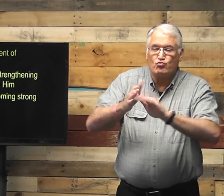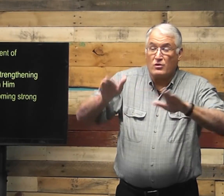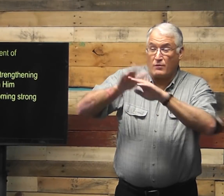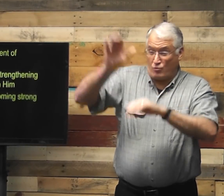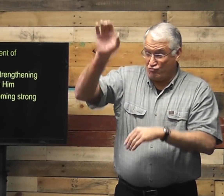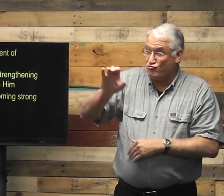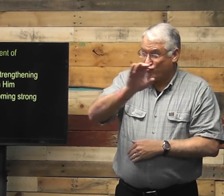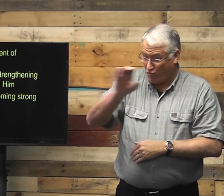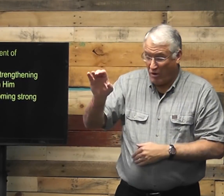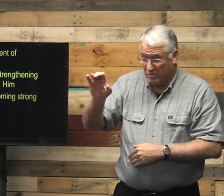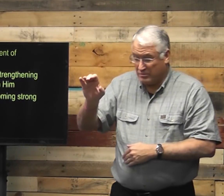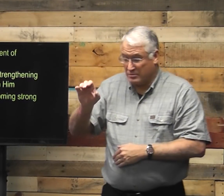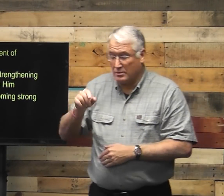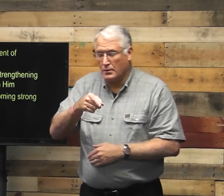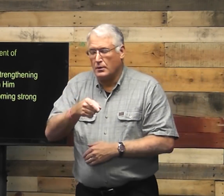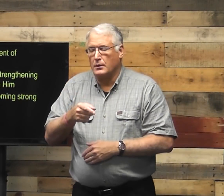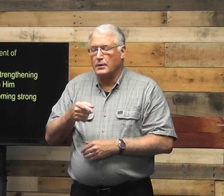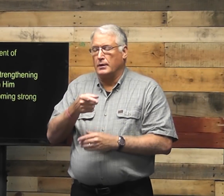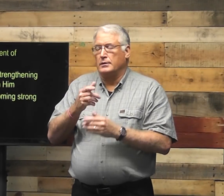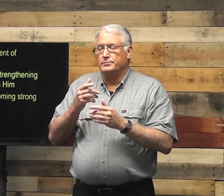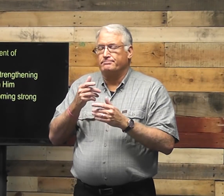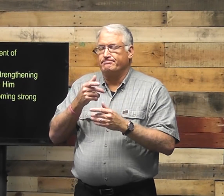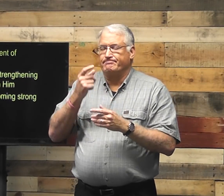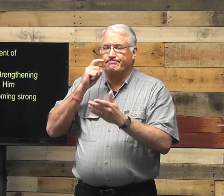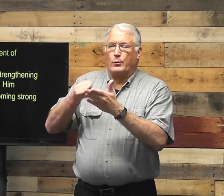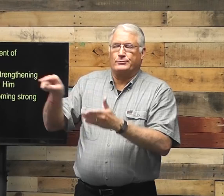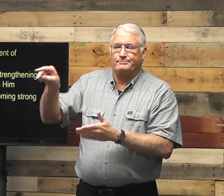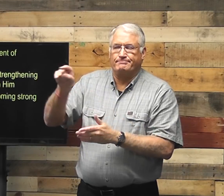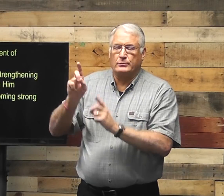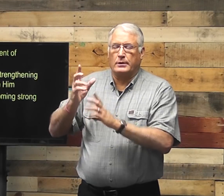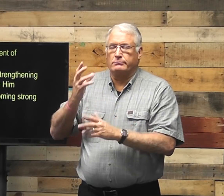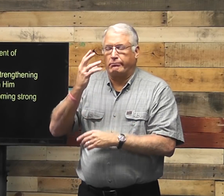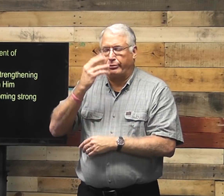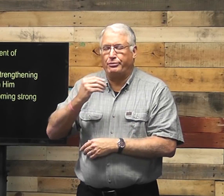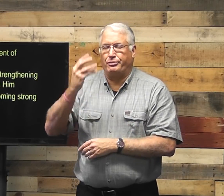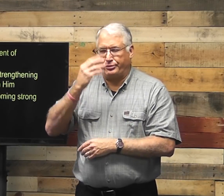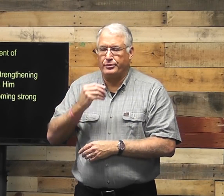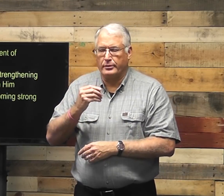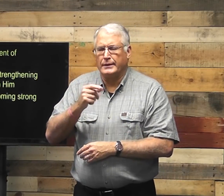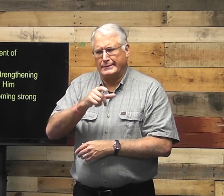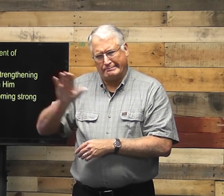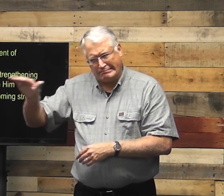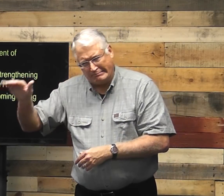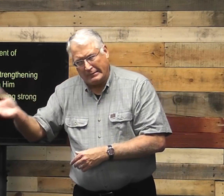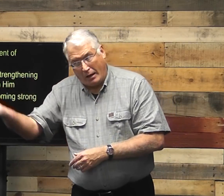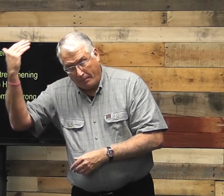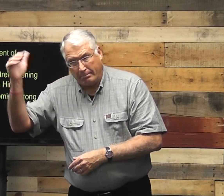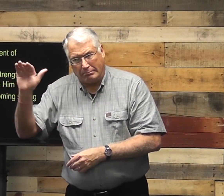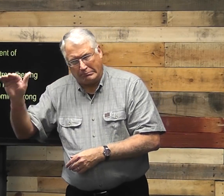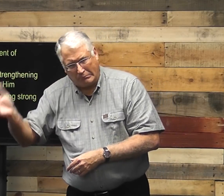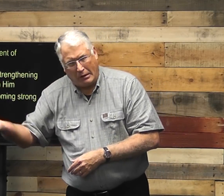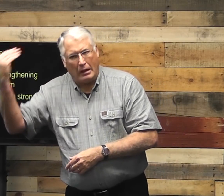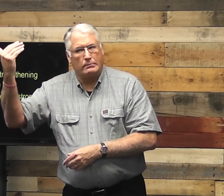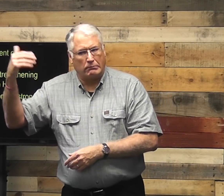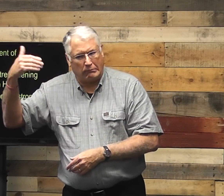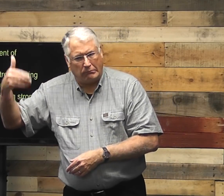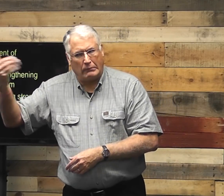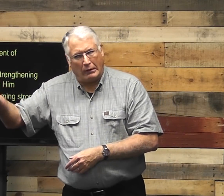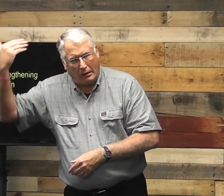before, you know, he was crucified on the cross, he noticed that they were falling asleep and he woke them up. Get